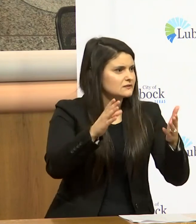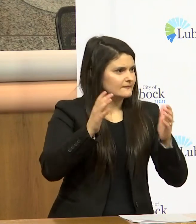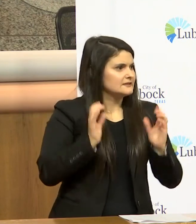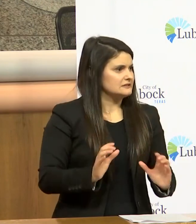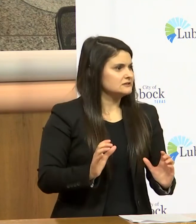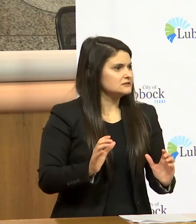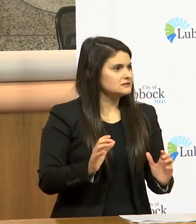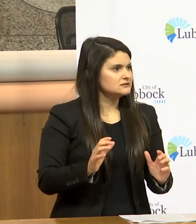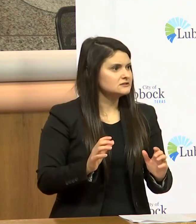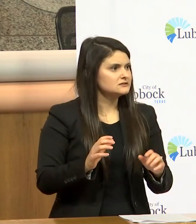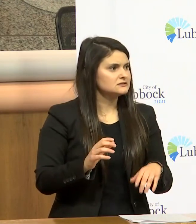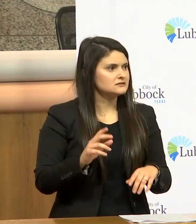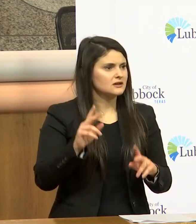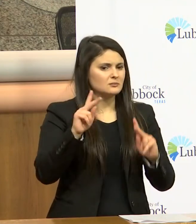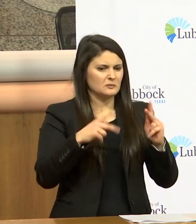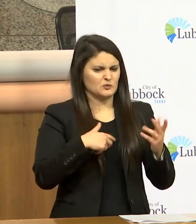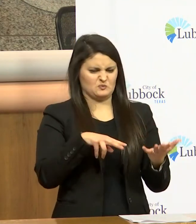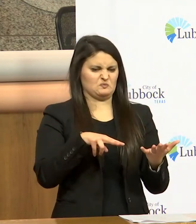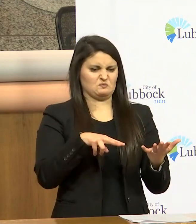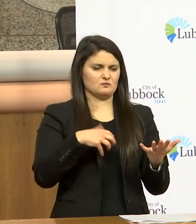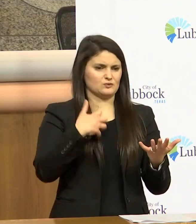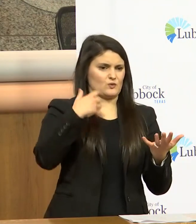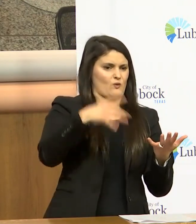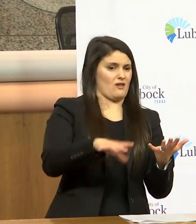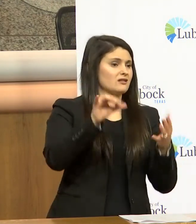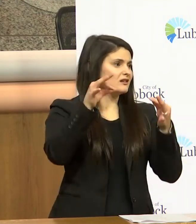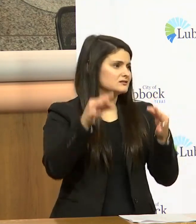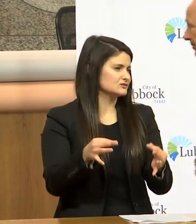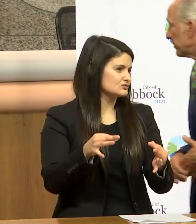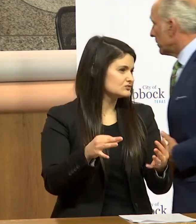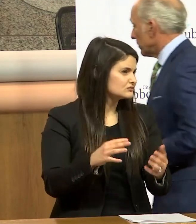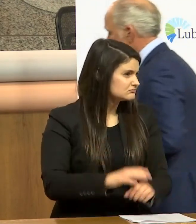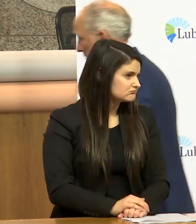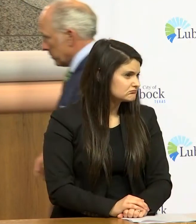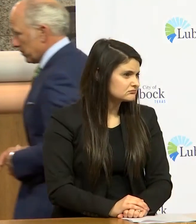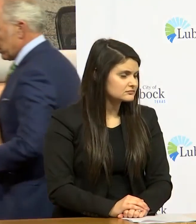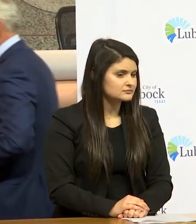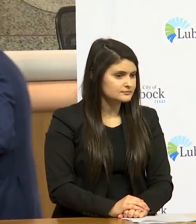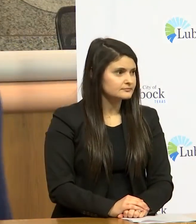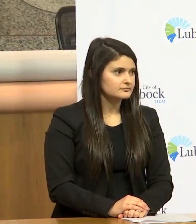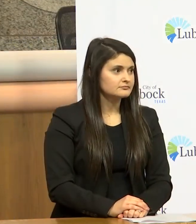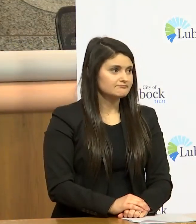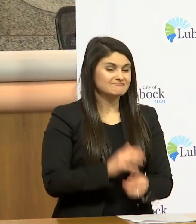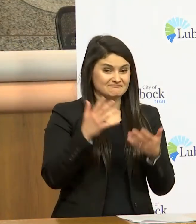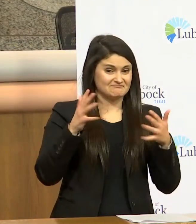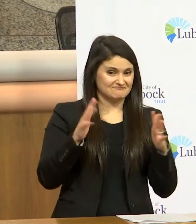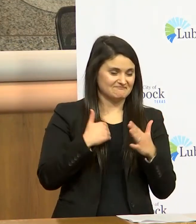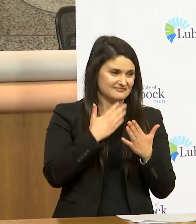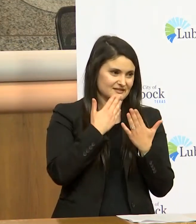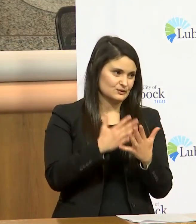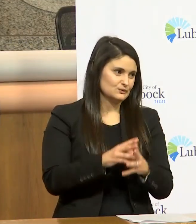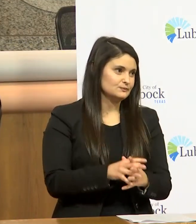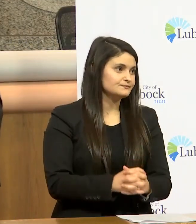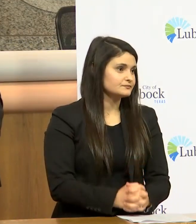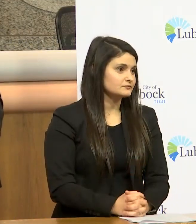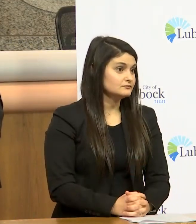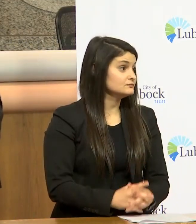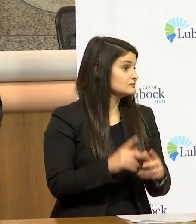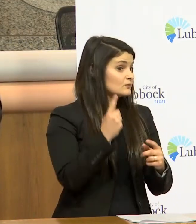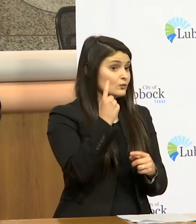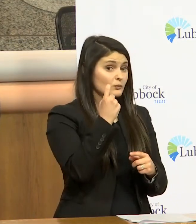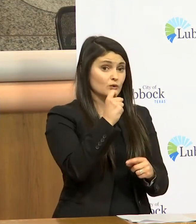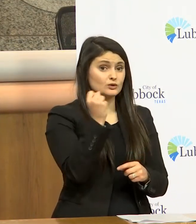people that don't like a decision that was made thanks thank you one more question